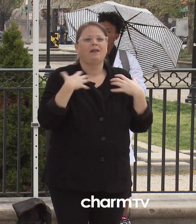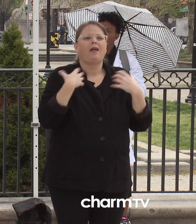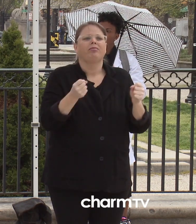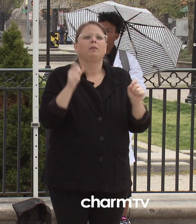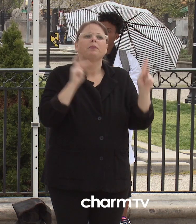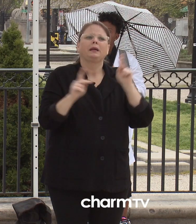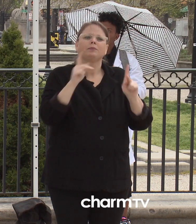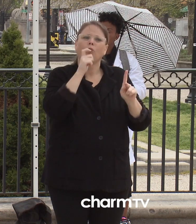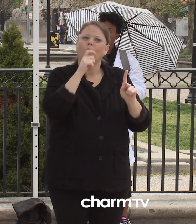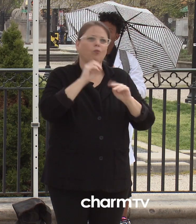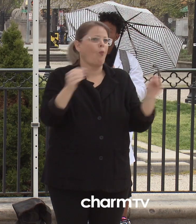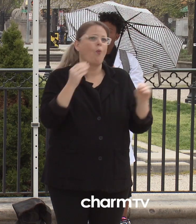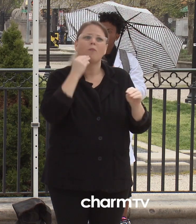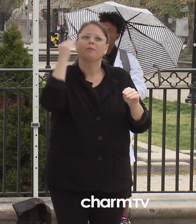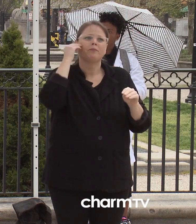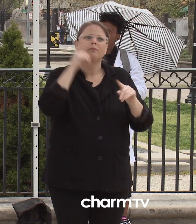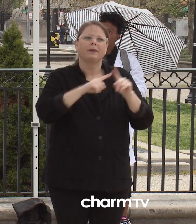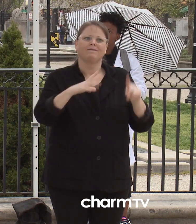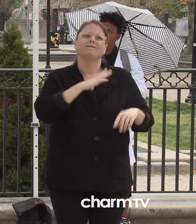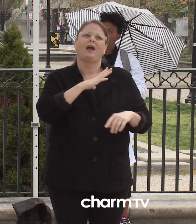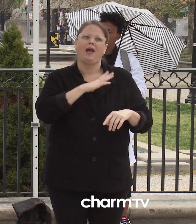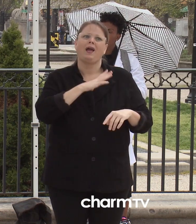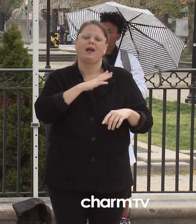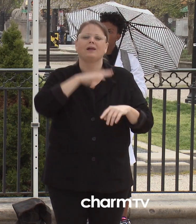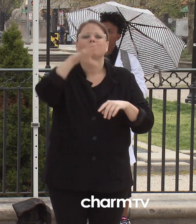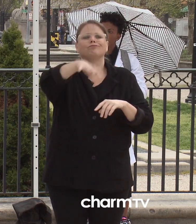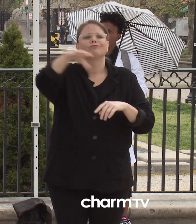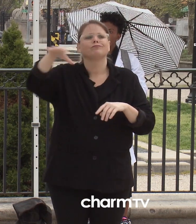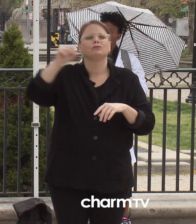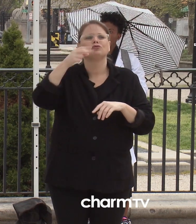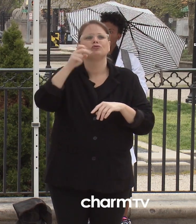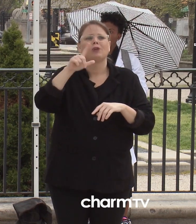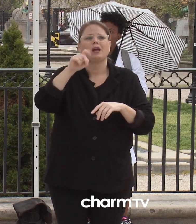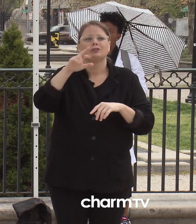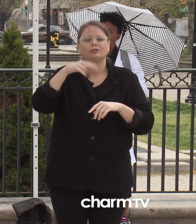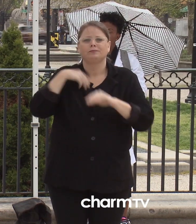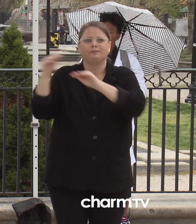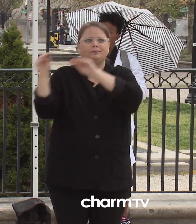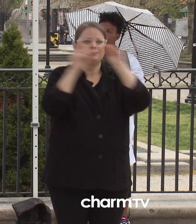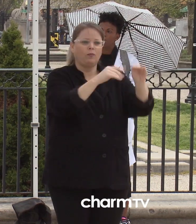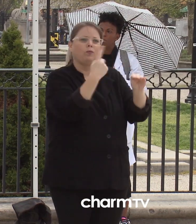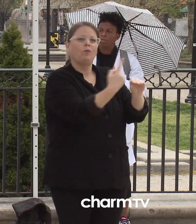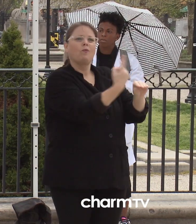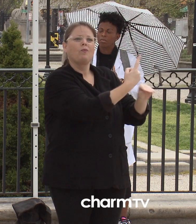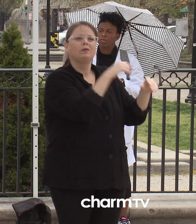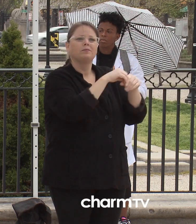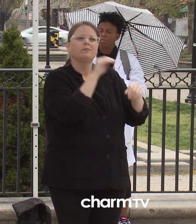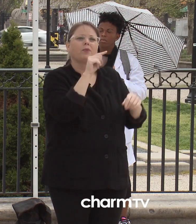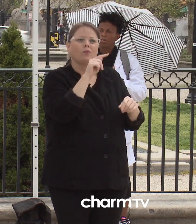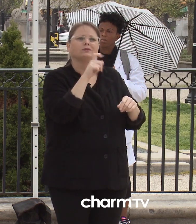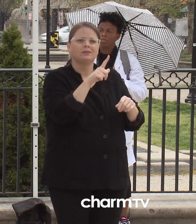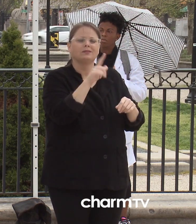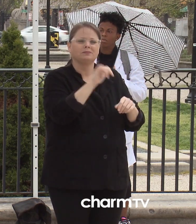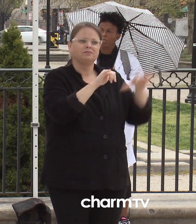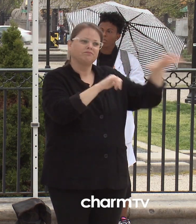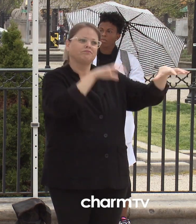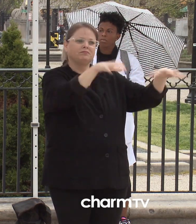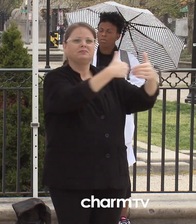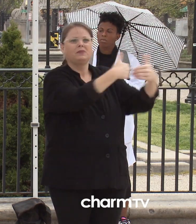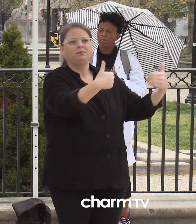city's three emergency shelters. They will be moved to motels in the vicinity. In addition, remaining